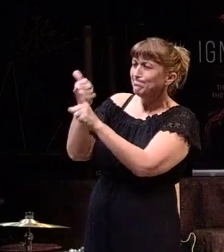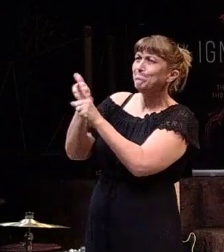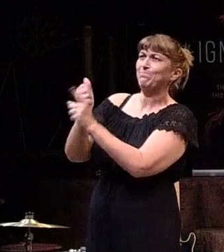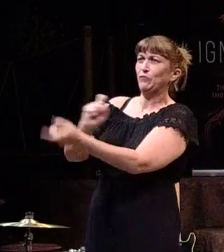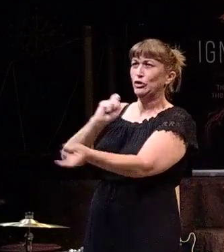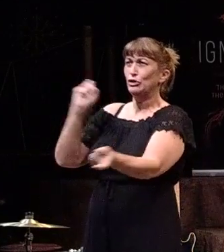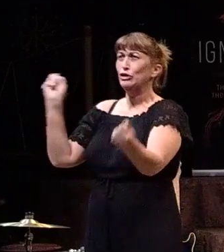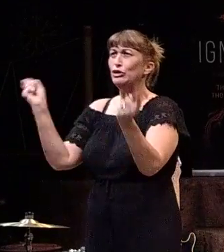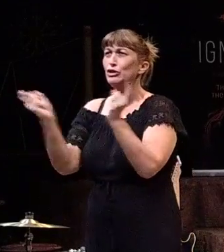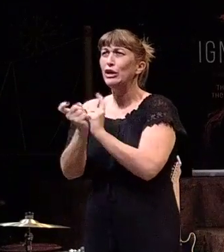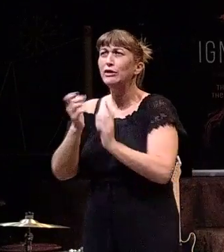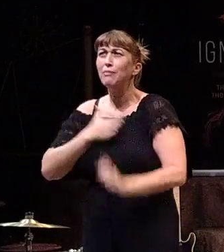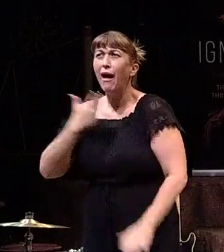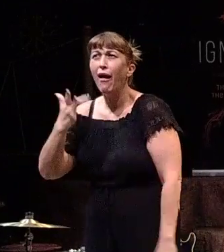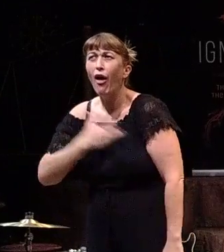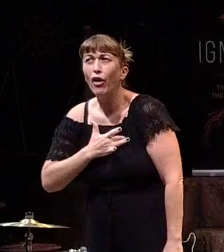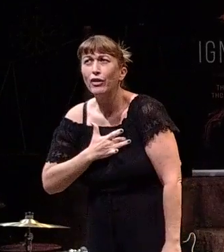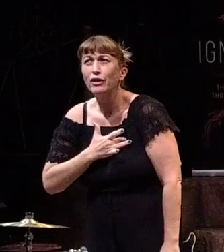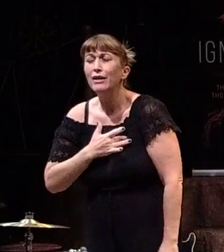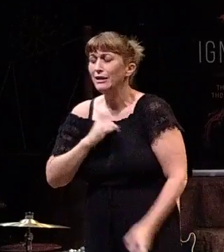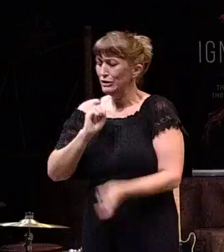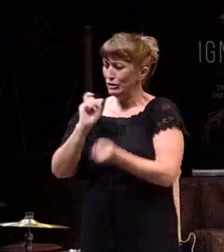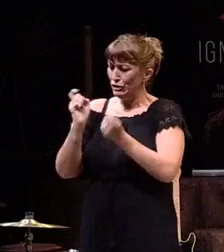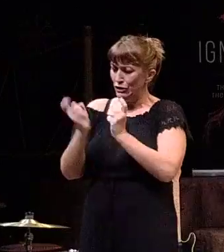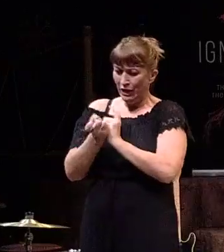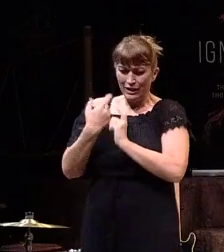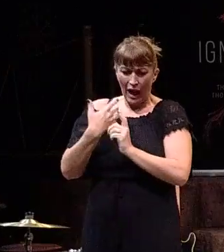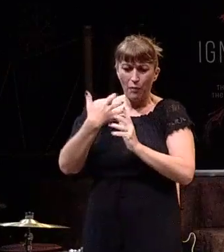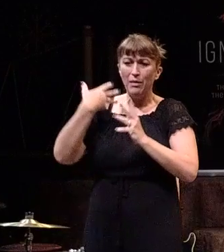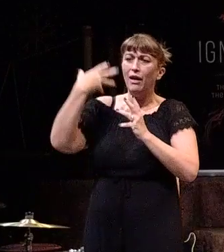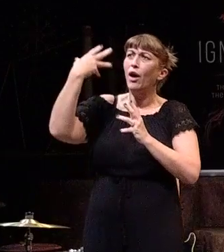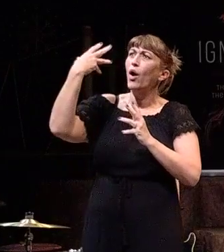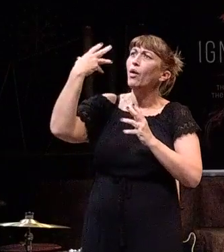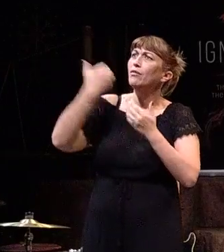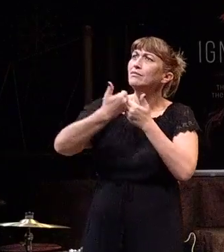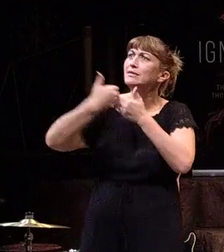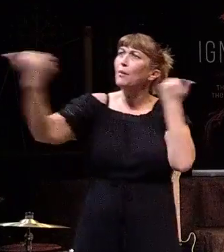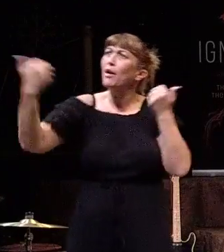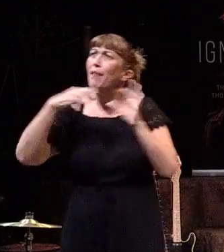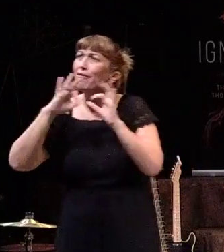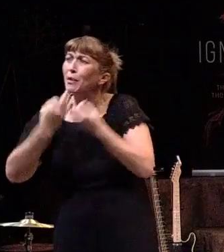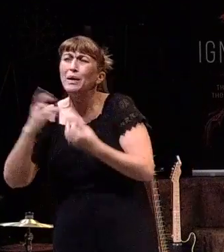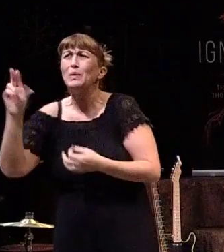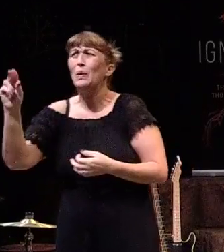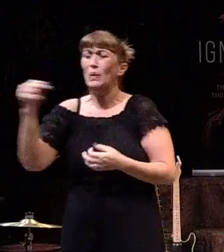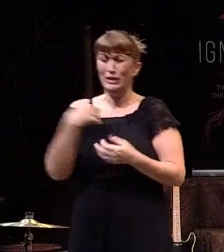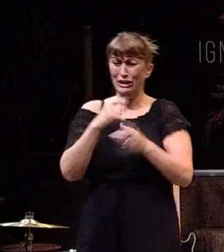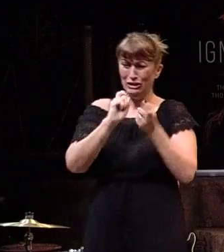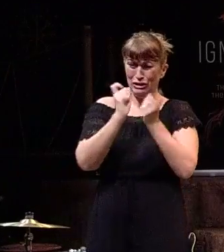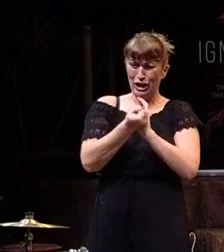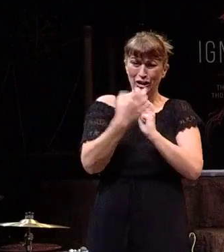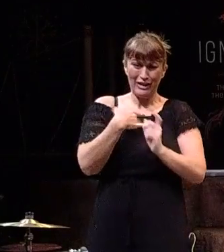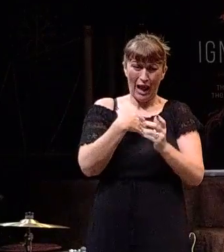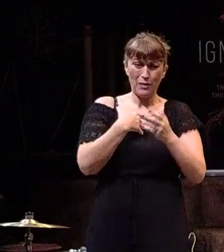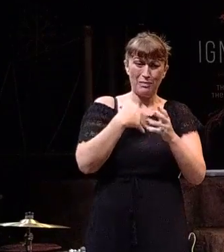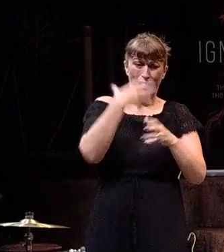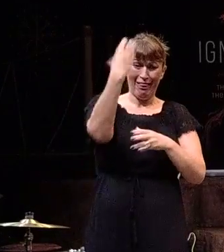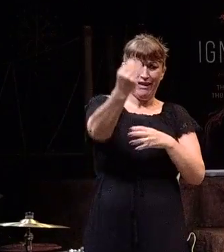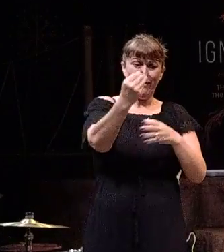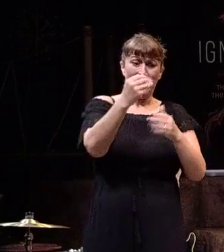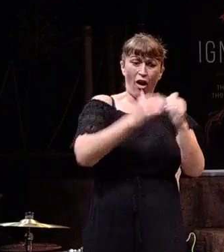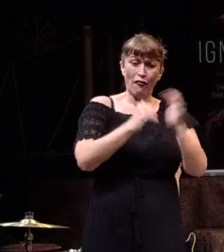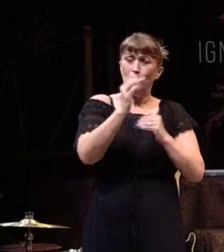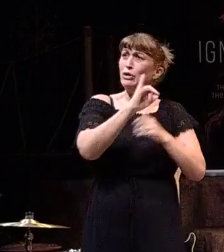And did it change the fact that I would be away from my family? Did it change the fact that I would be leaving a comfortable job? Did it change the fact that I would be